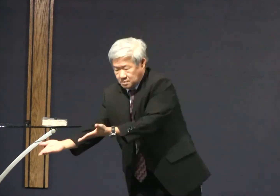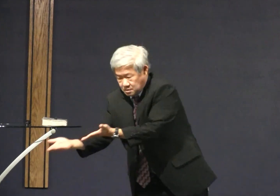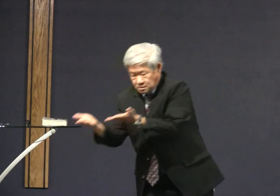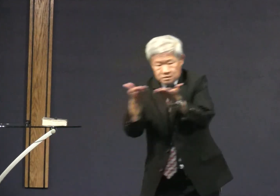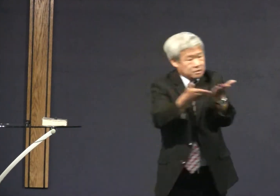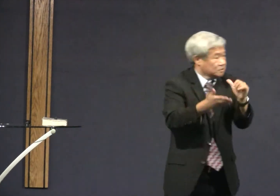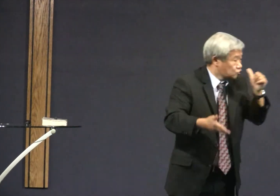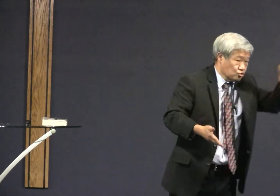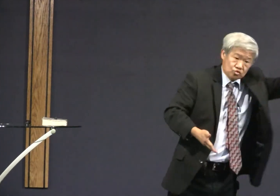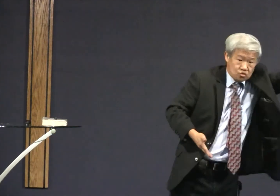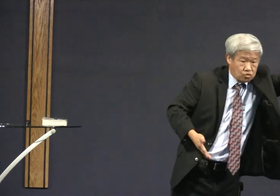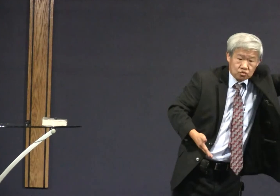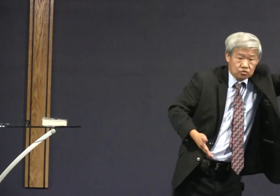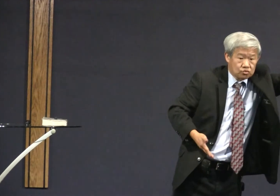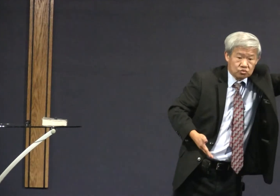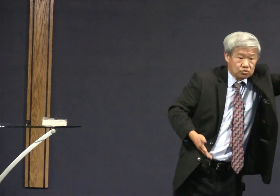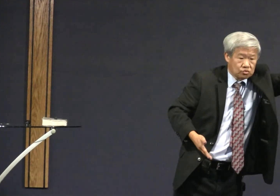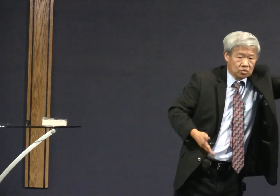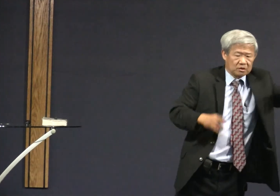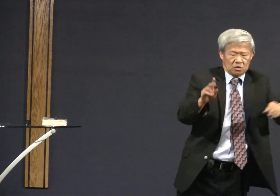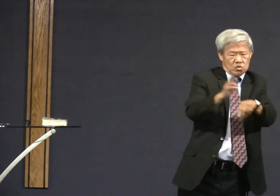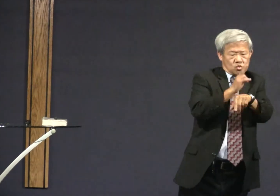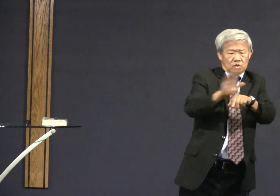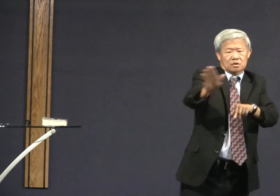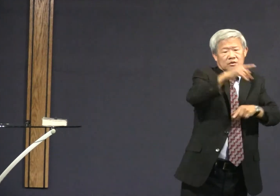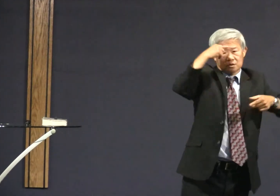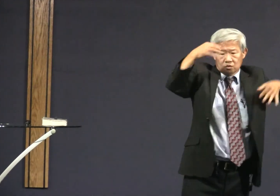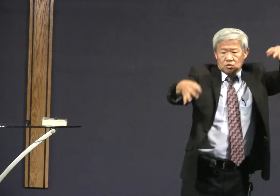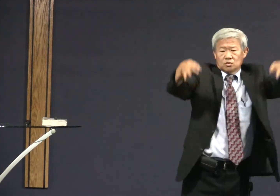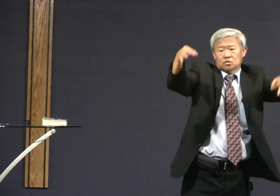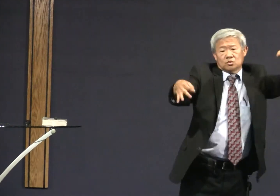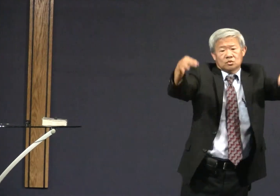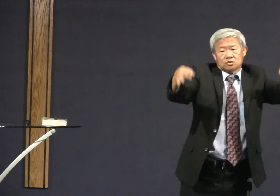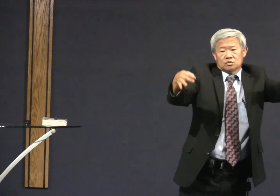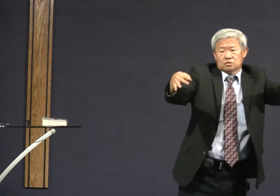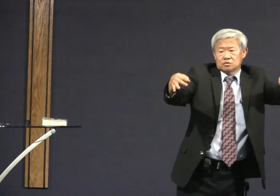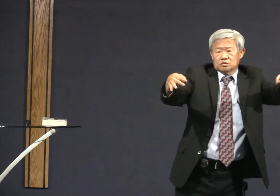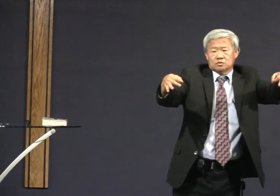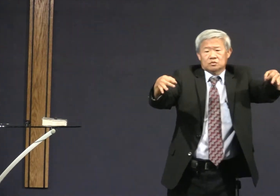it's a parent's responsibility to say use your judgment